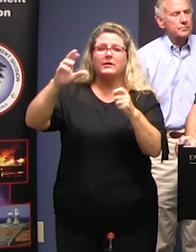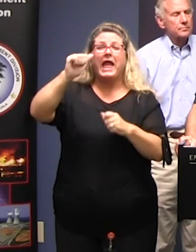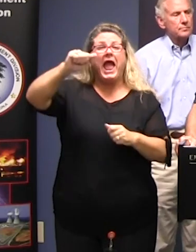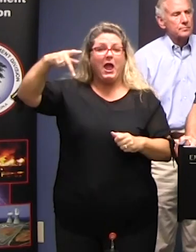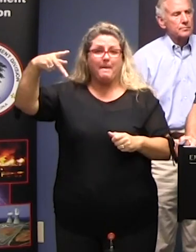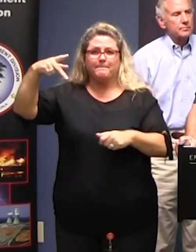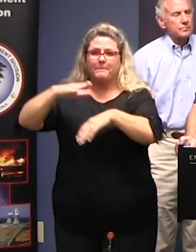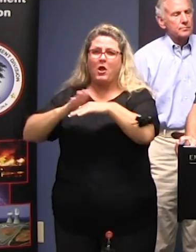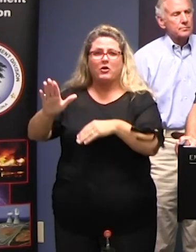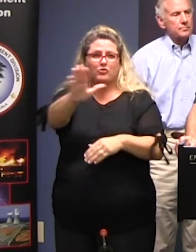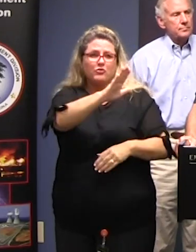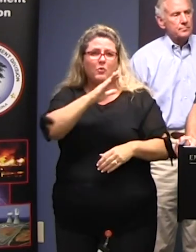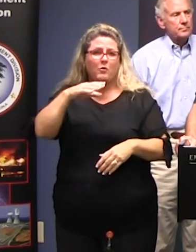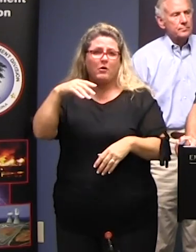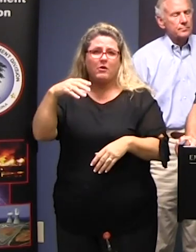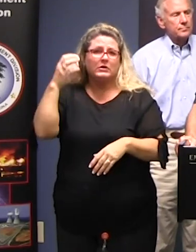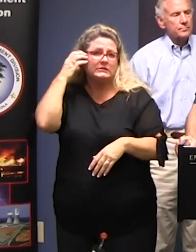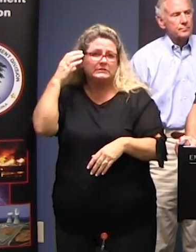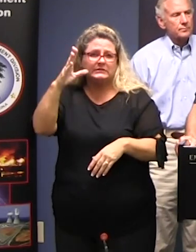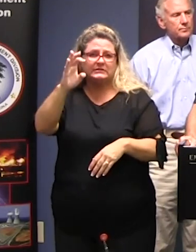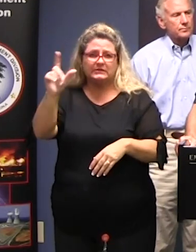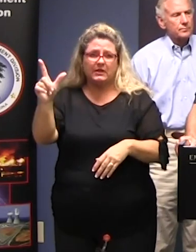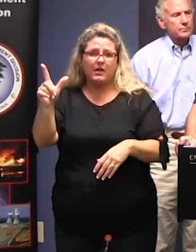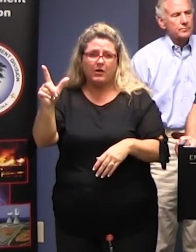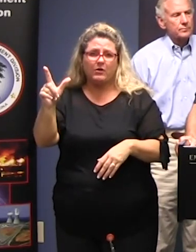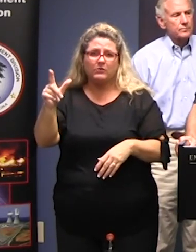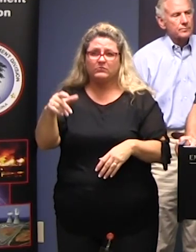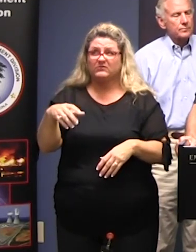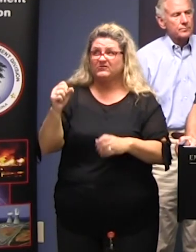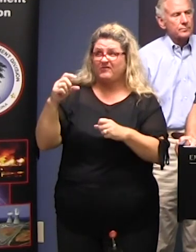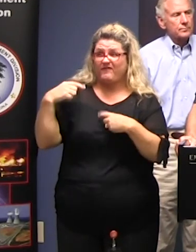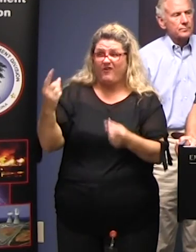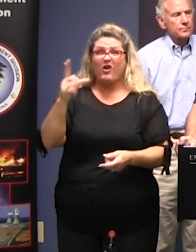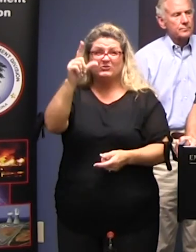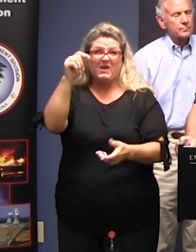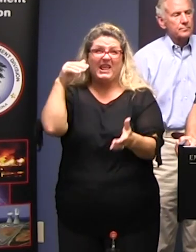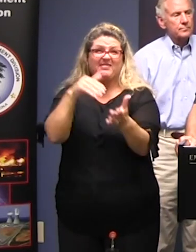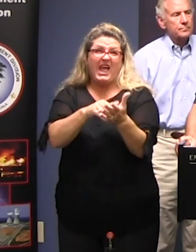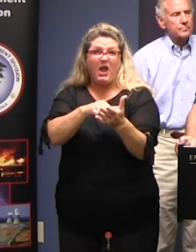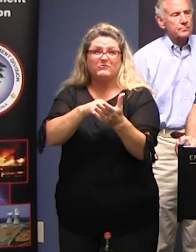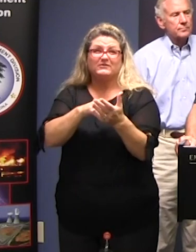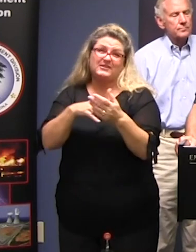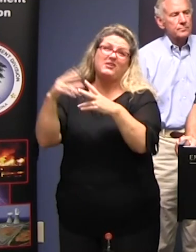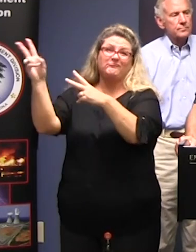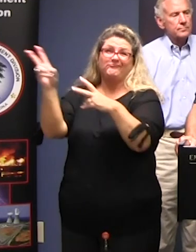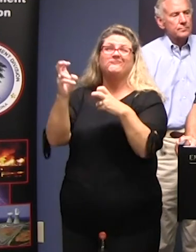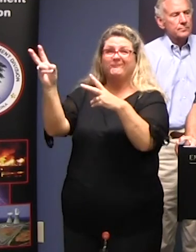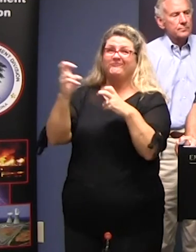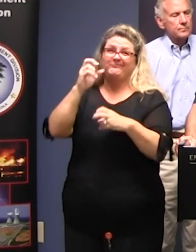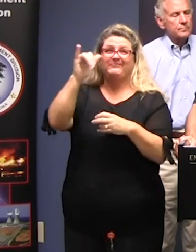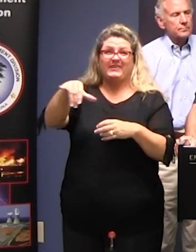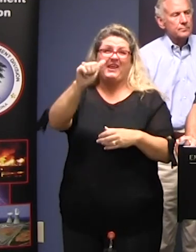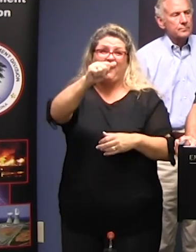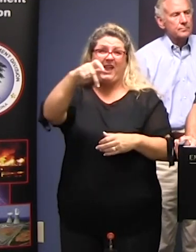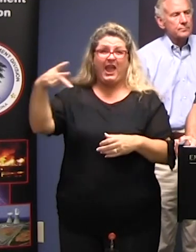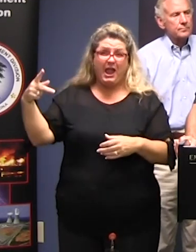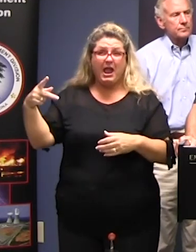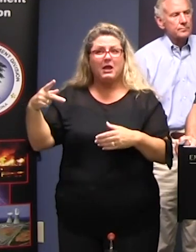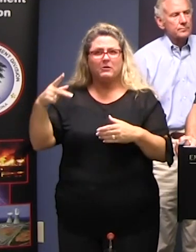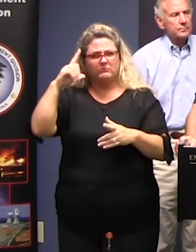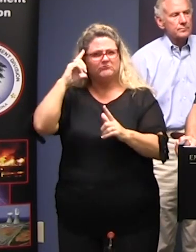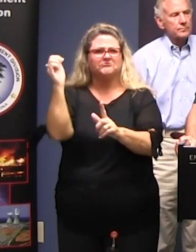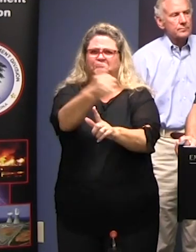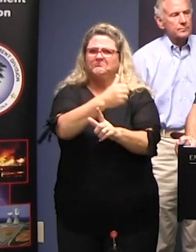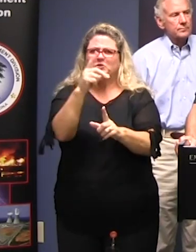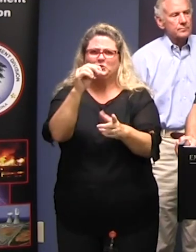cell phone And we've had about 20,000 downloads so far we'd like to get a whole lot more but Everything that's pretty much